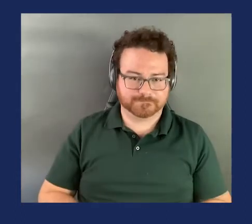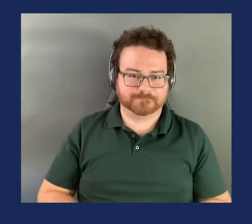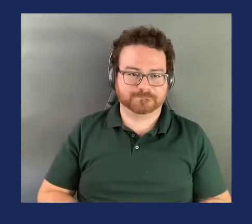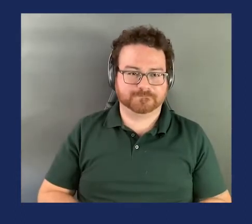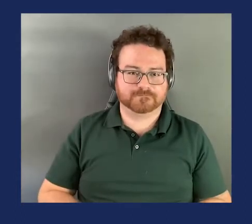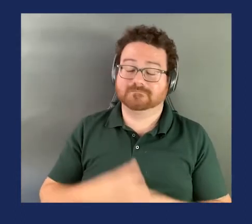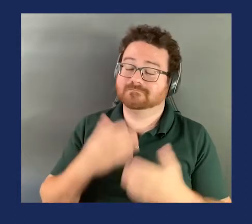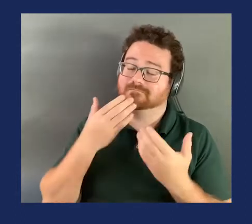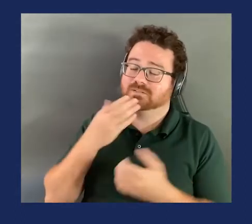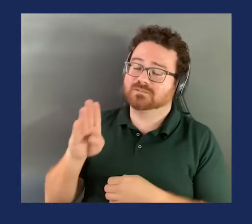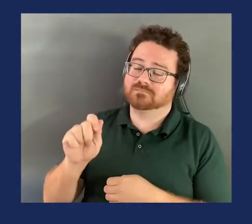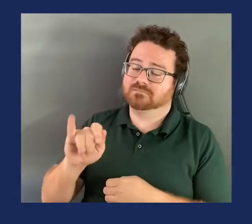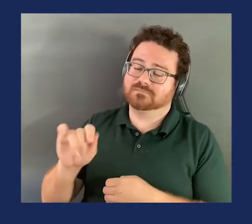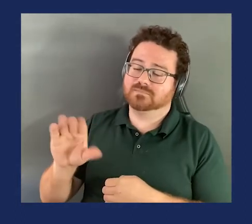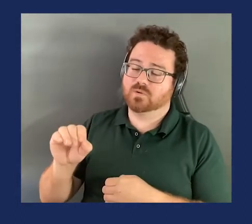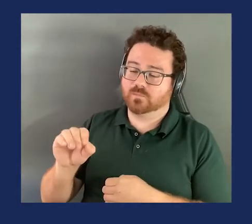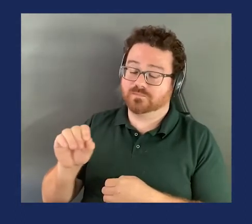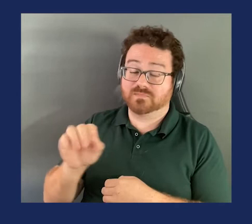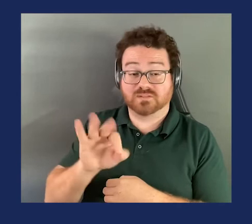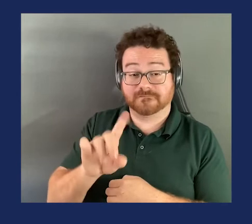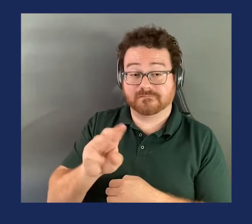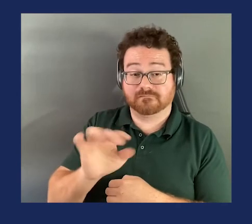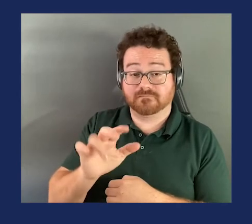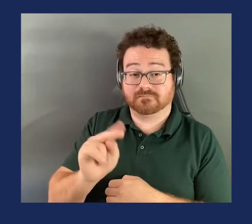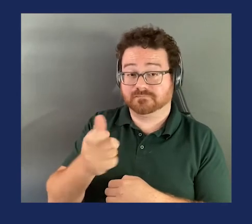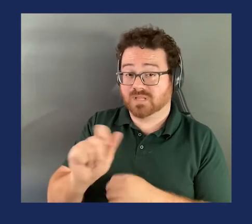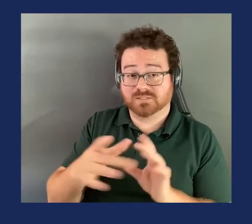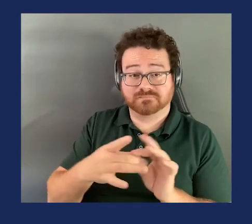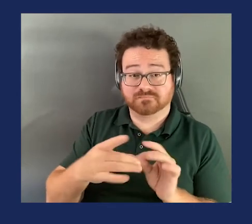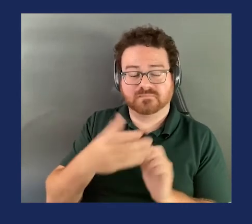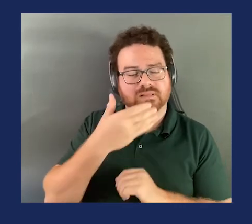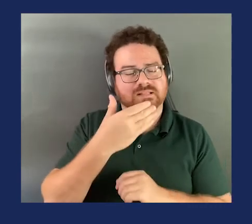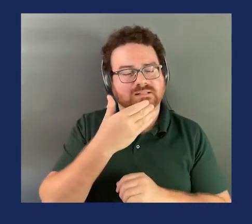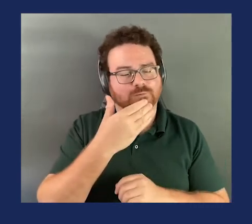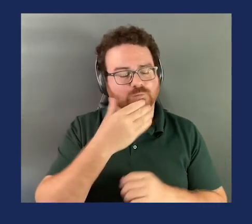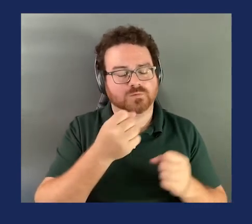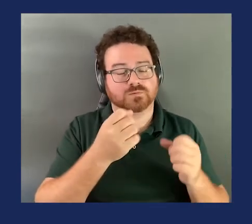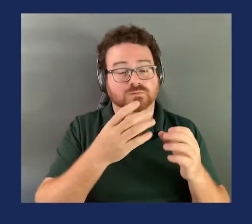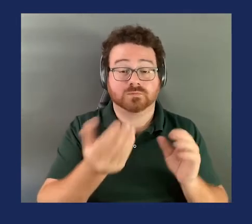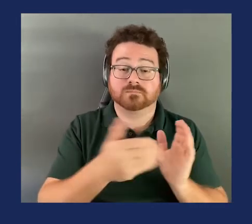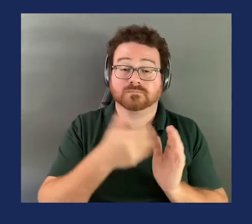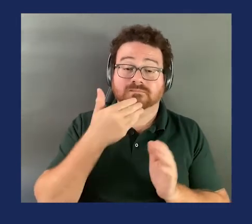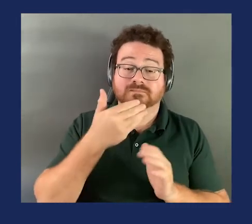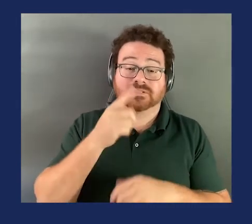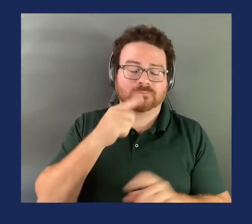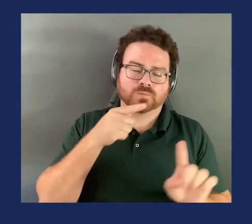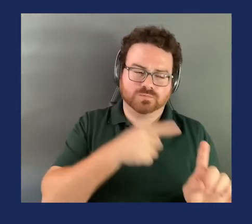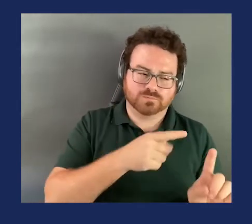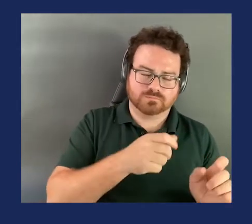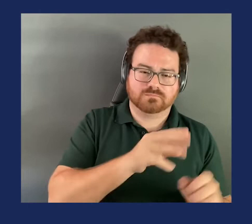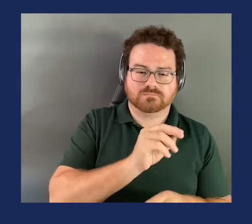Thank you, Commissioner Bianco. Commissioner Feldman, did you have a statement? Thank you, Mr. Chairman. Again, thank you to you and to